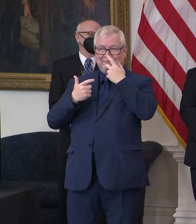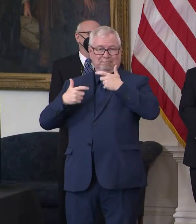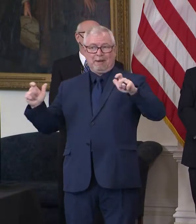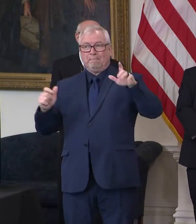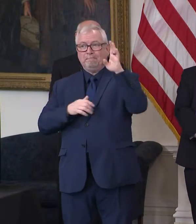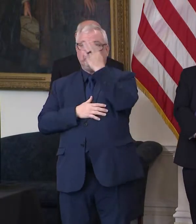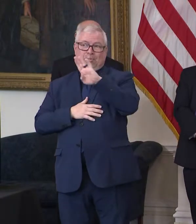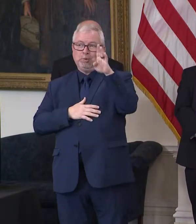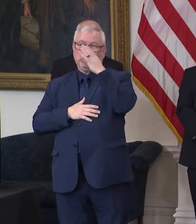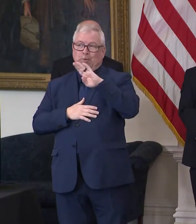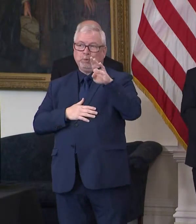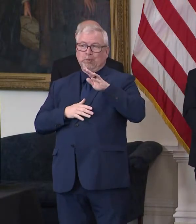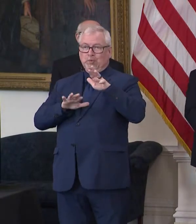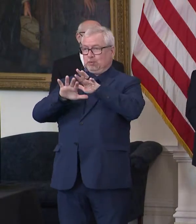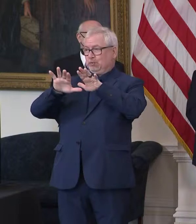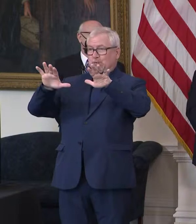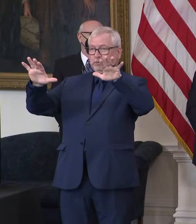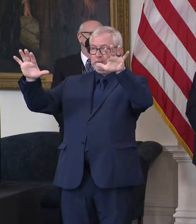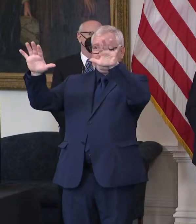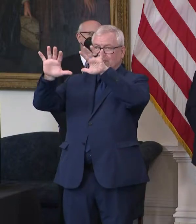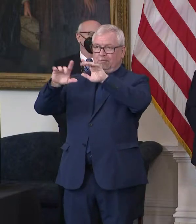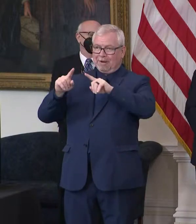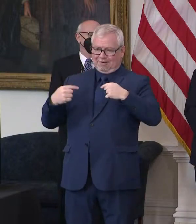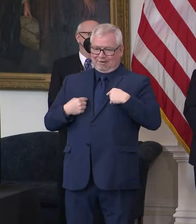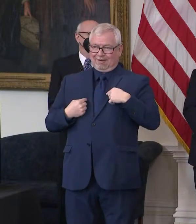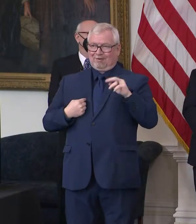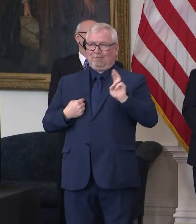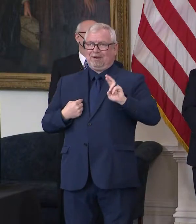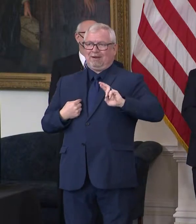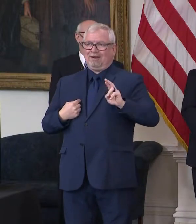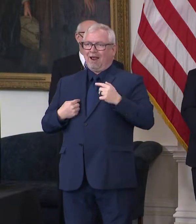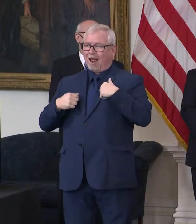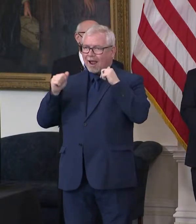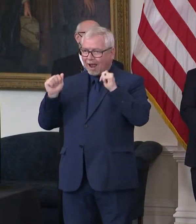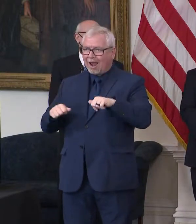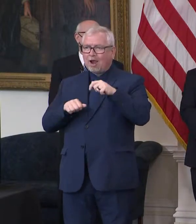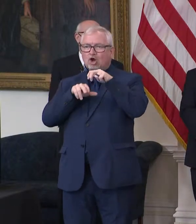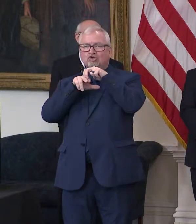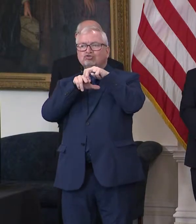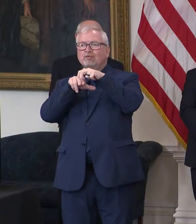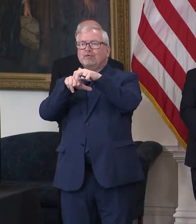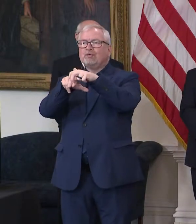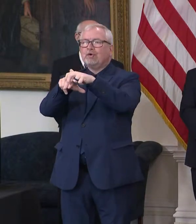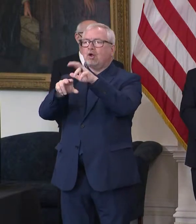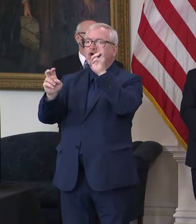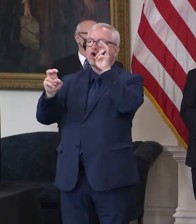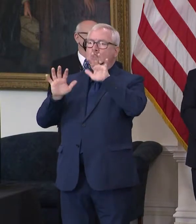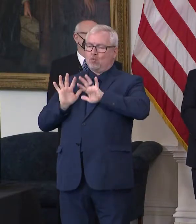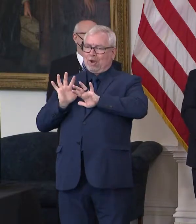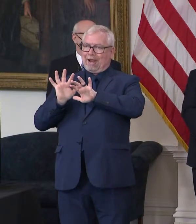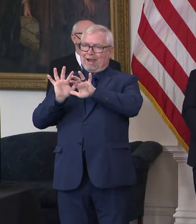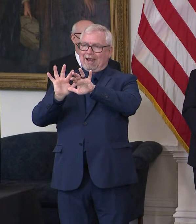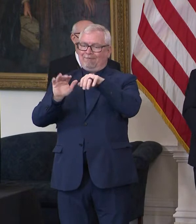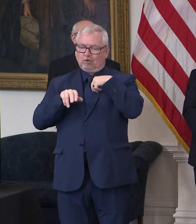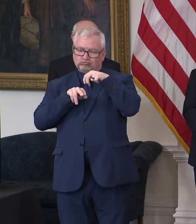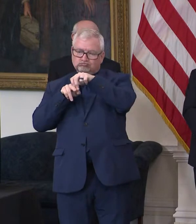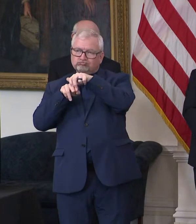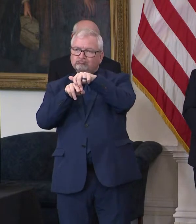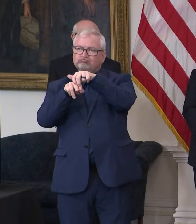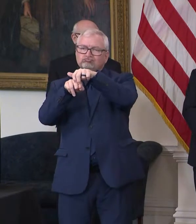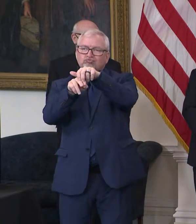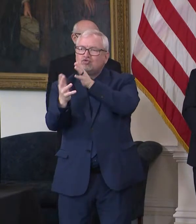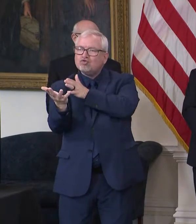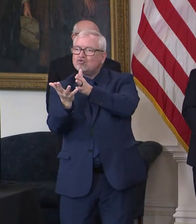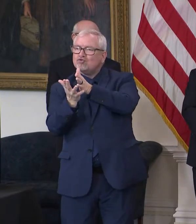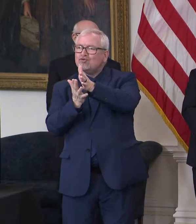was able to surf. And so purple is all about, I mean, I was NGA chair. National Governors Association, their